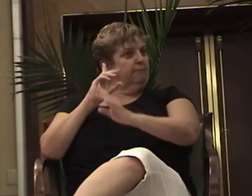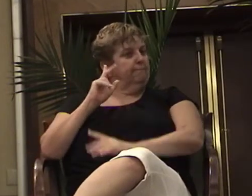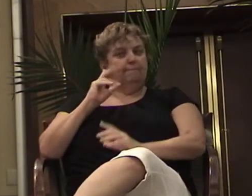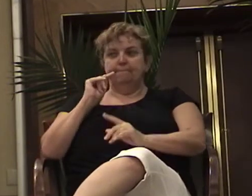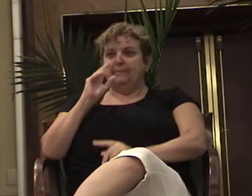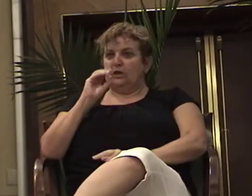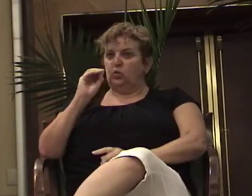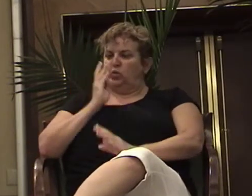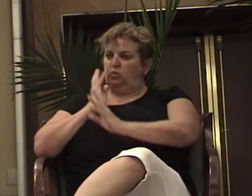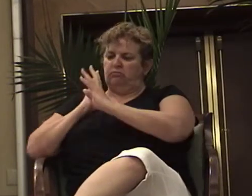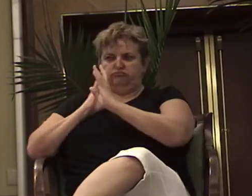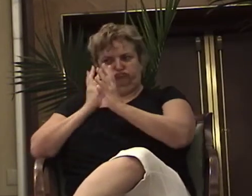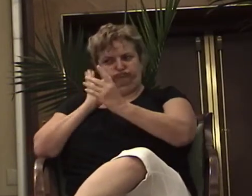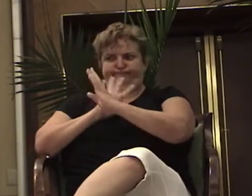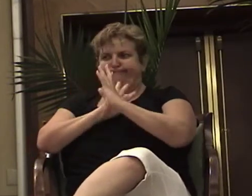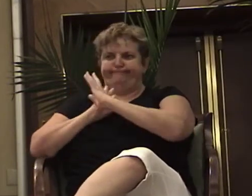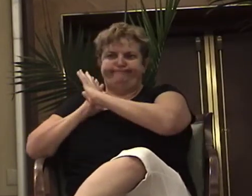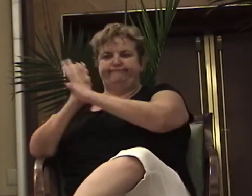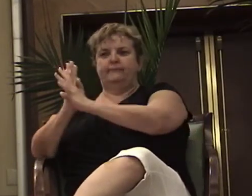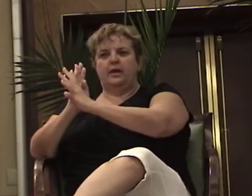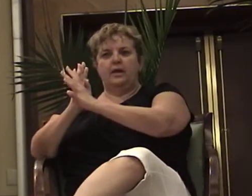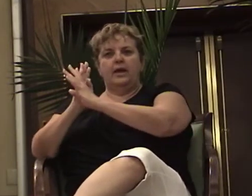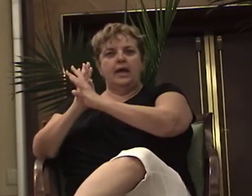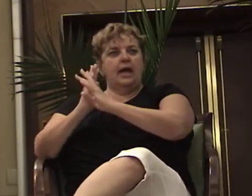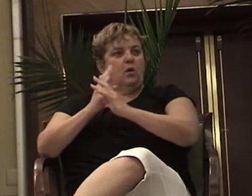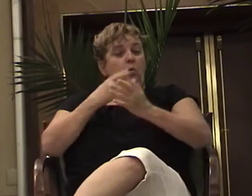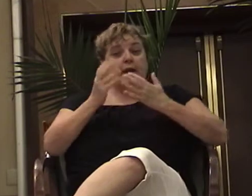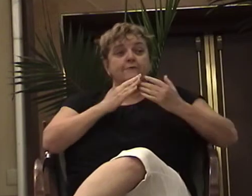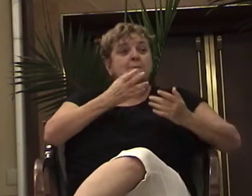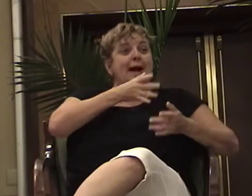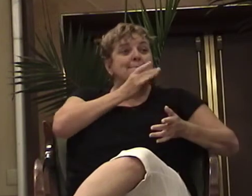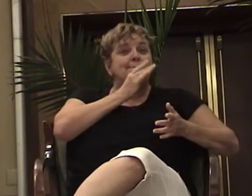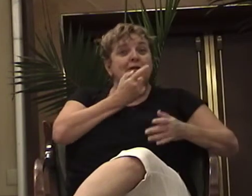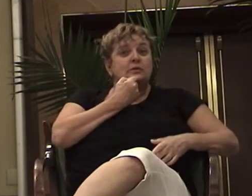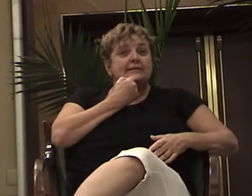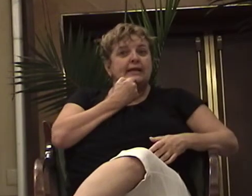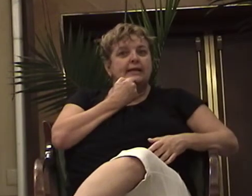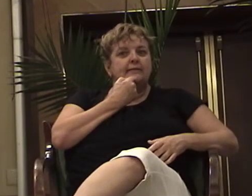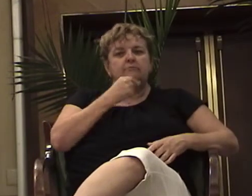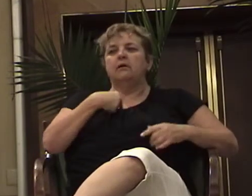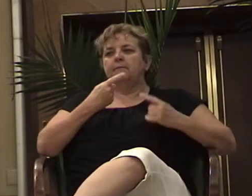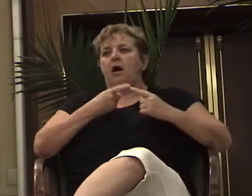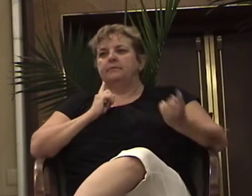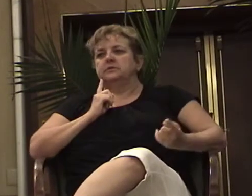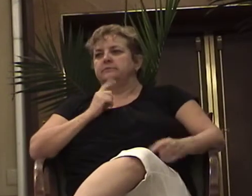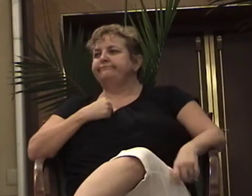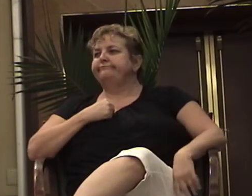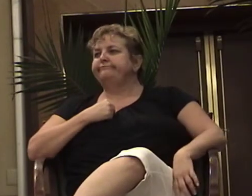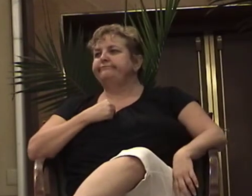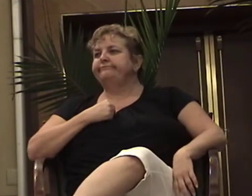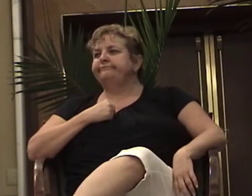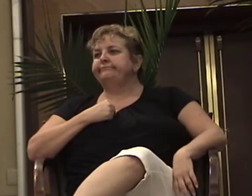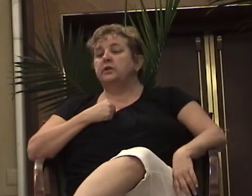And I went up there and I did that, but my mother asked me not to do. And that was the story of my life. Whatever you asked me to do,